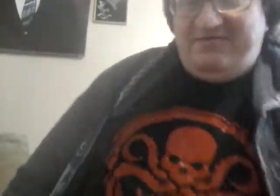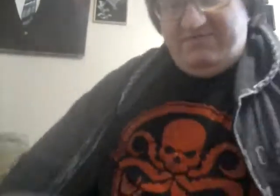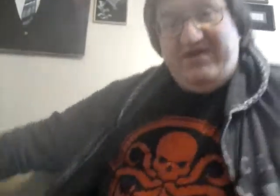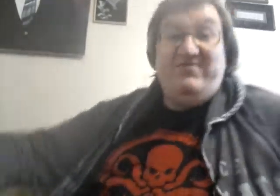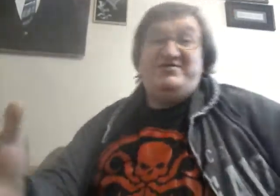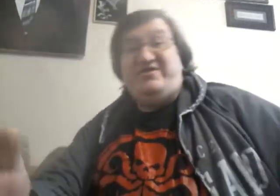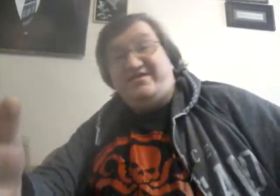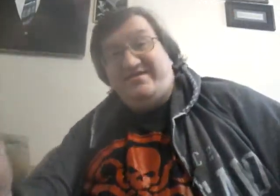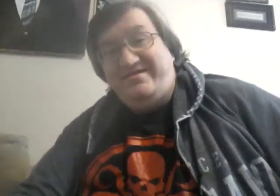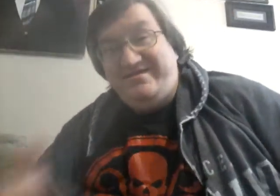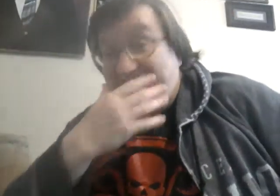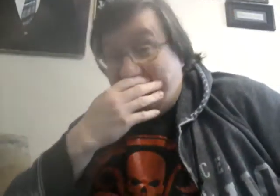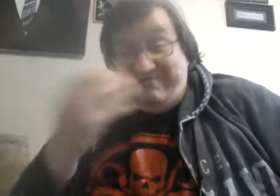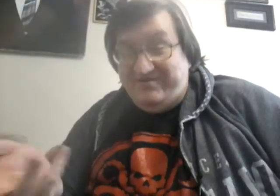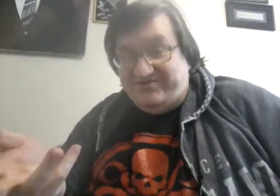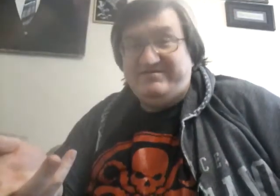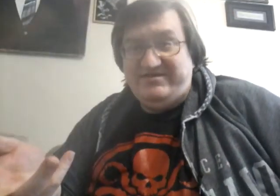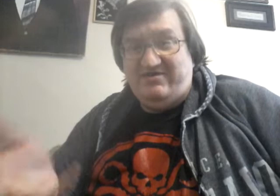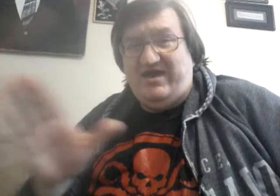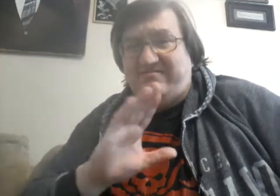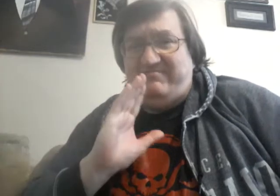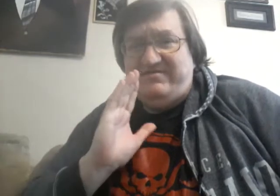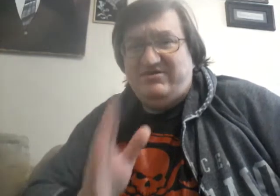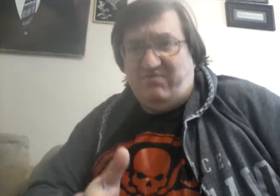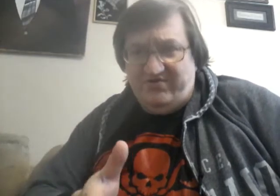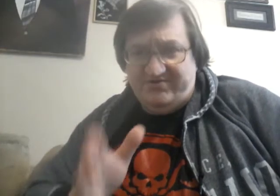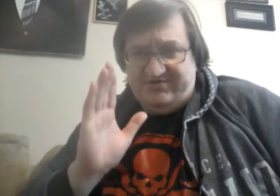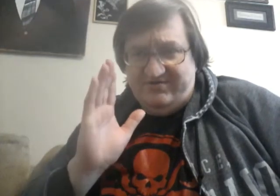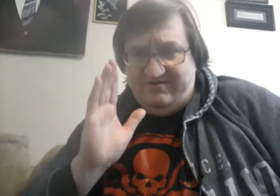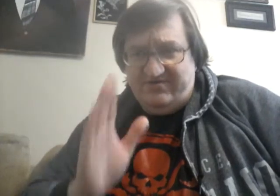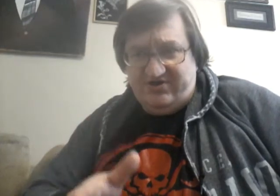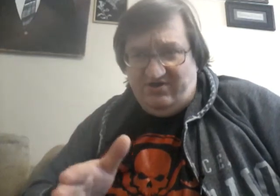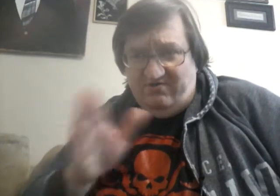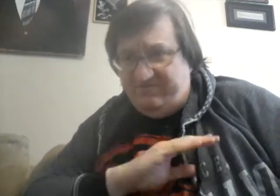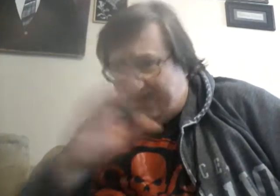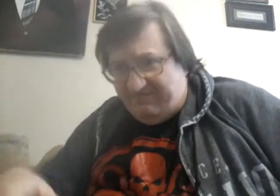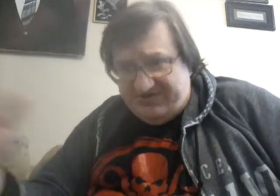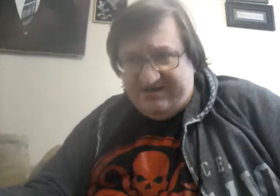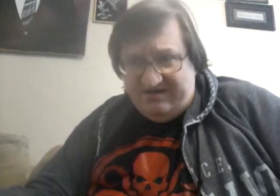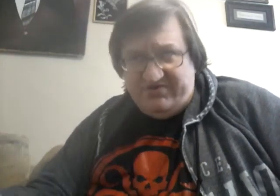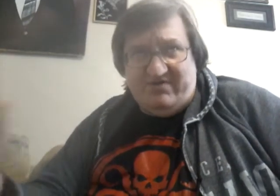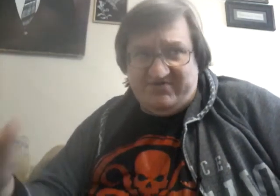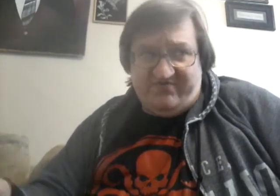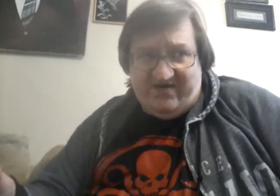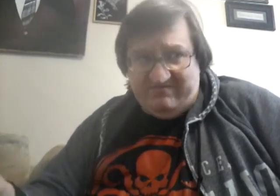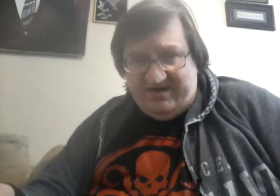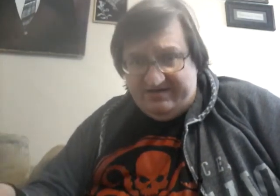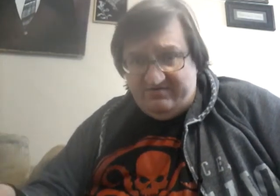the big question is, anyone who's seen, okay, spoilers for the show, if you haven't seen it up to episode five by now.